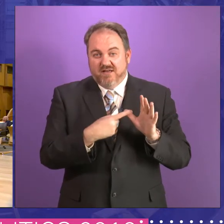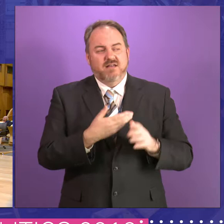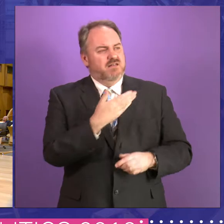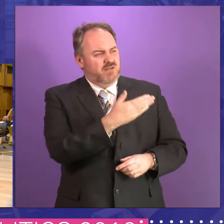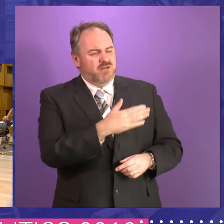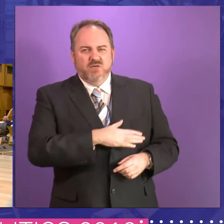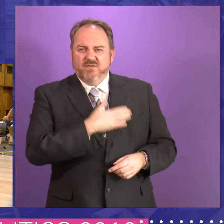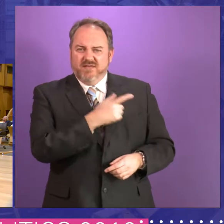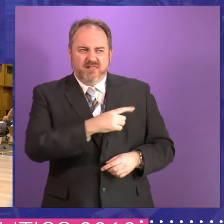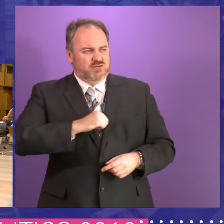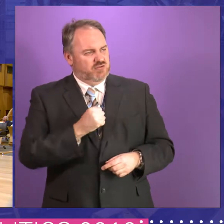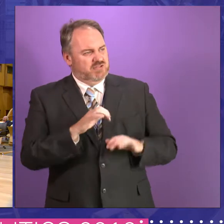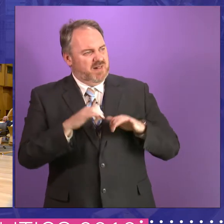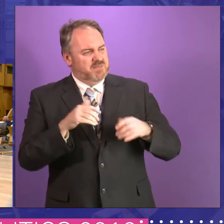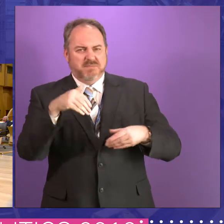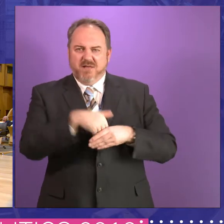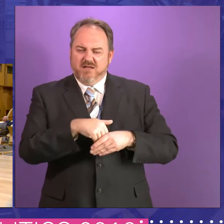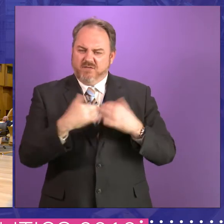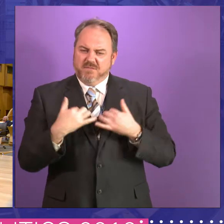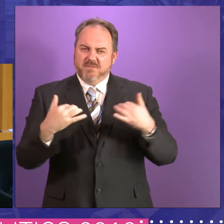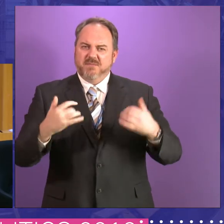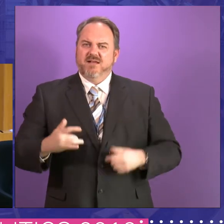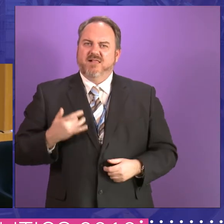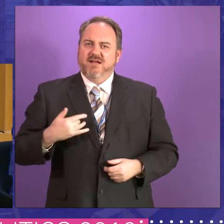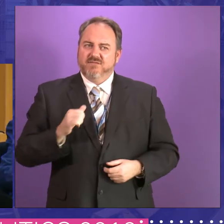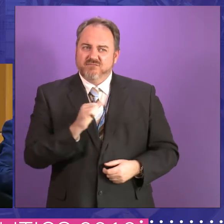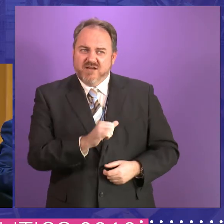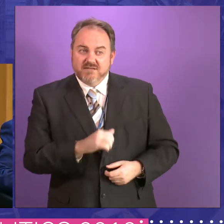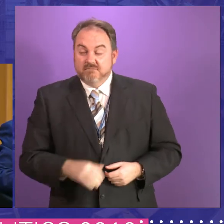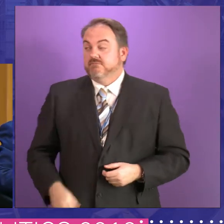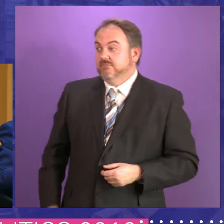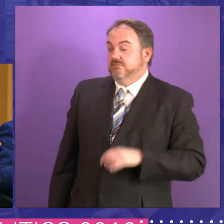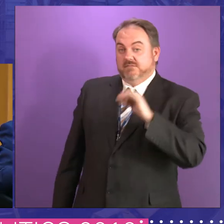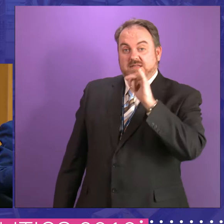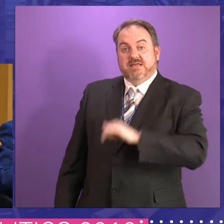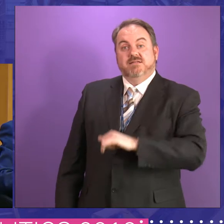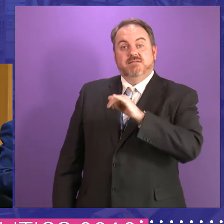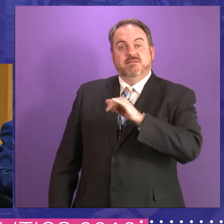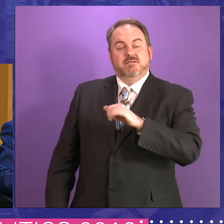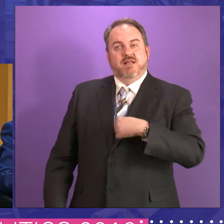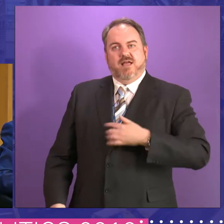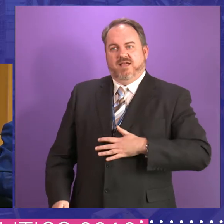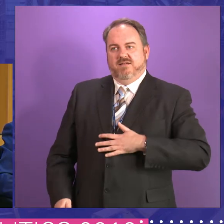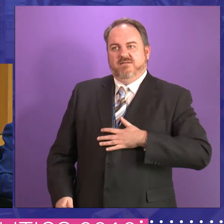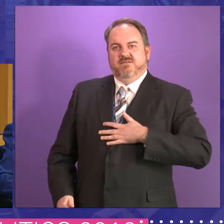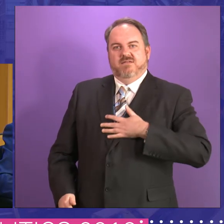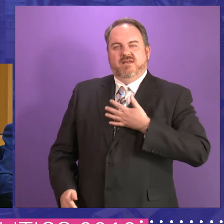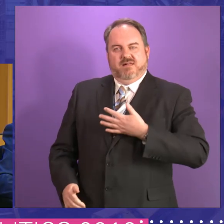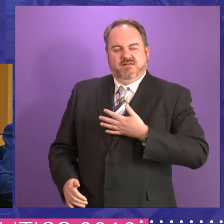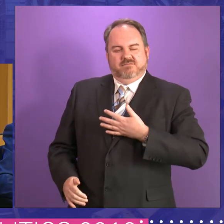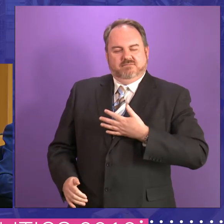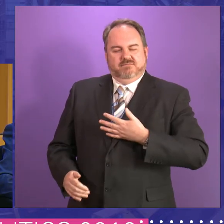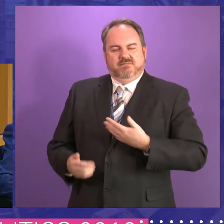Scotland's public life. I think that's really important to say that I tell the story in the run up to the Scottish